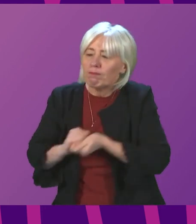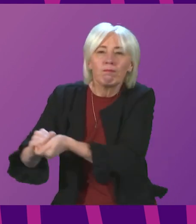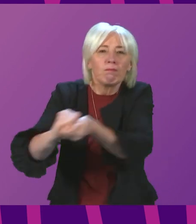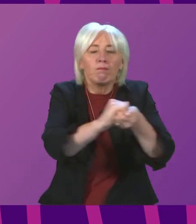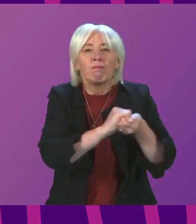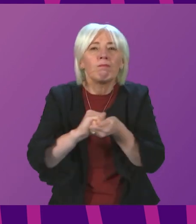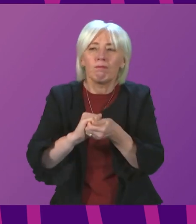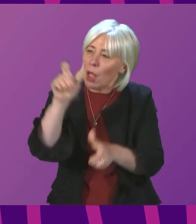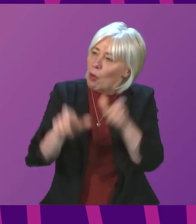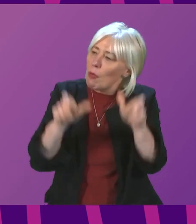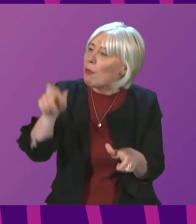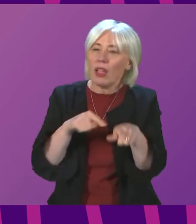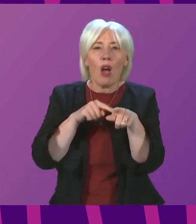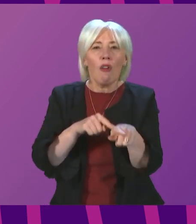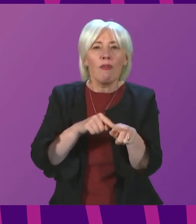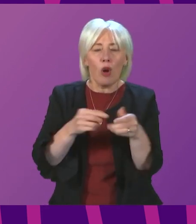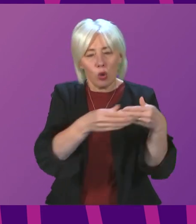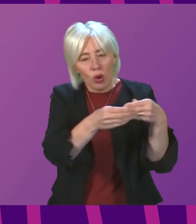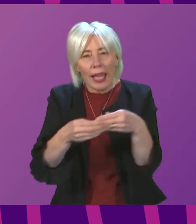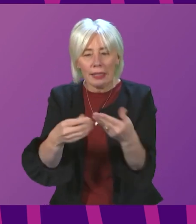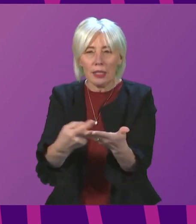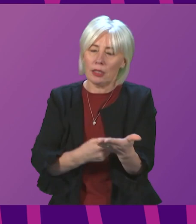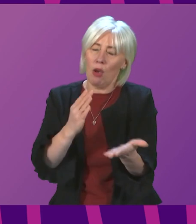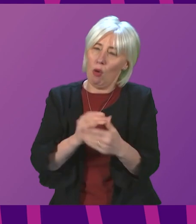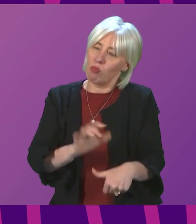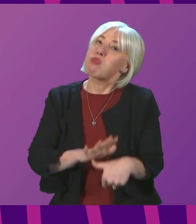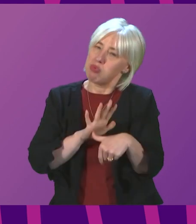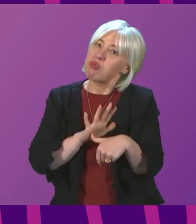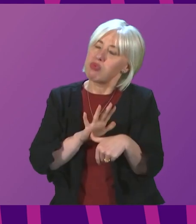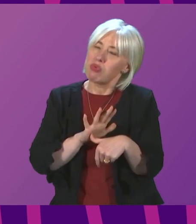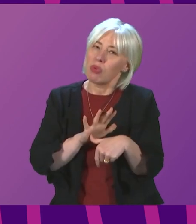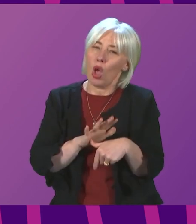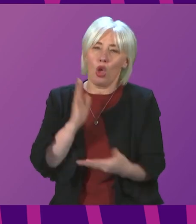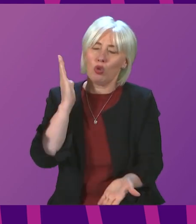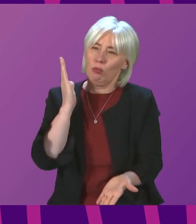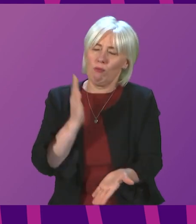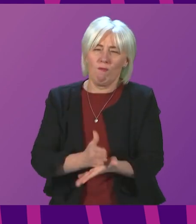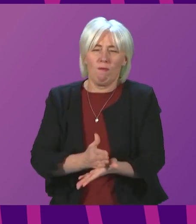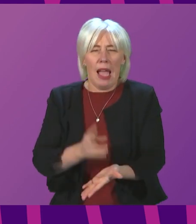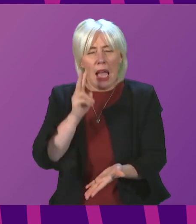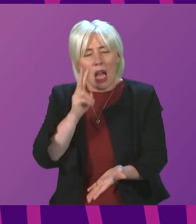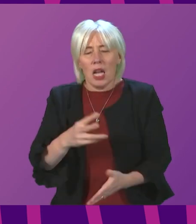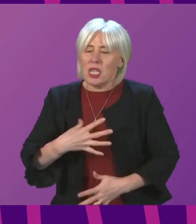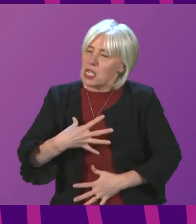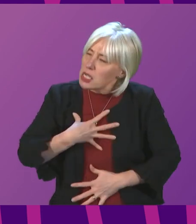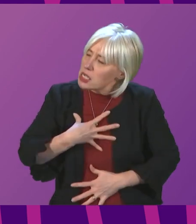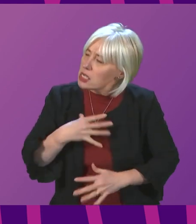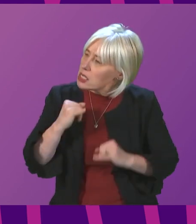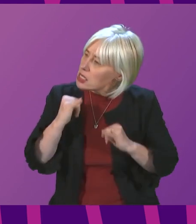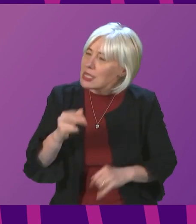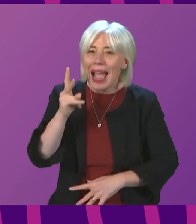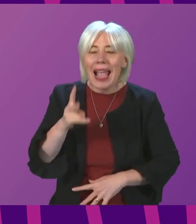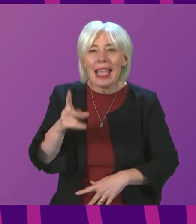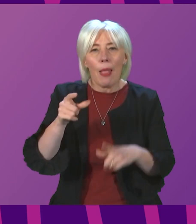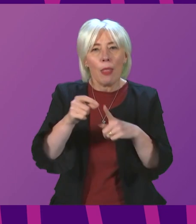public in following guidance and laws has been impressive. It's therefore absolutely sickening that once again it appears that the Prime